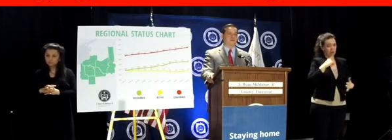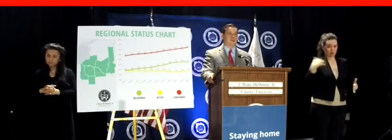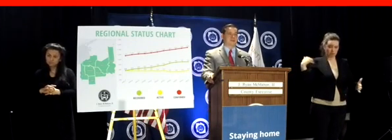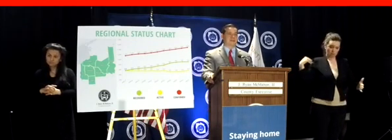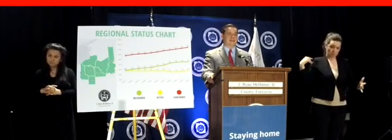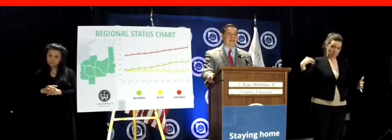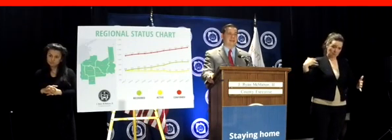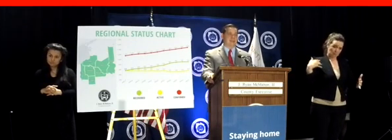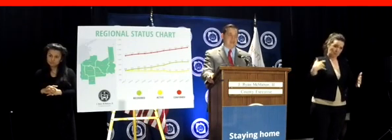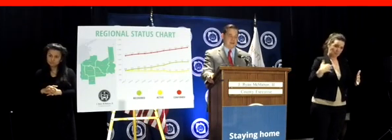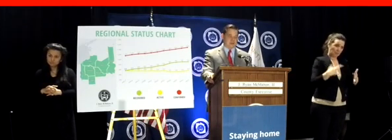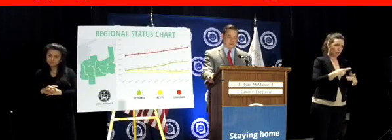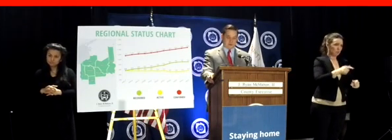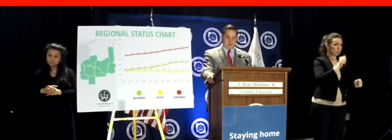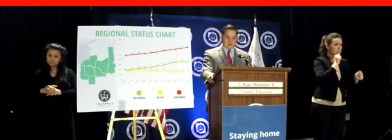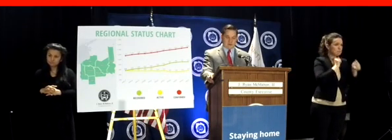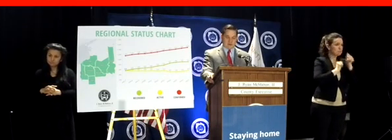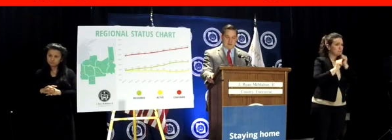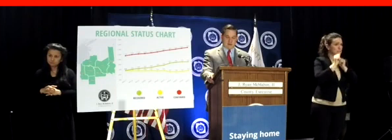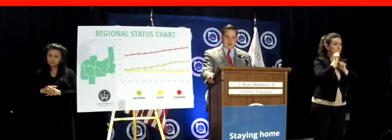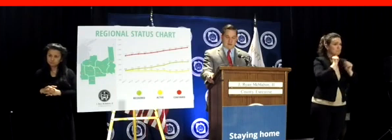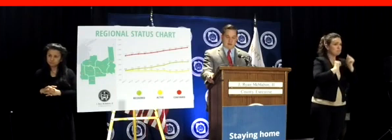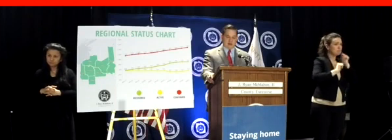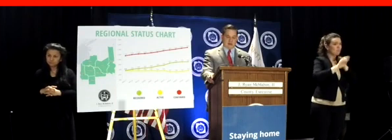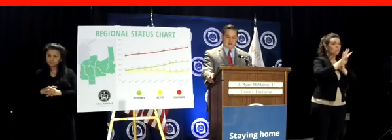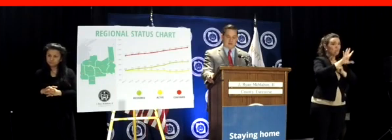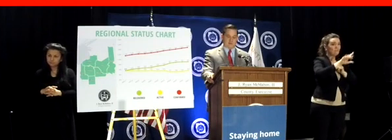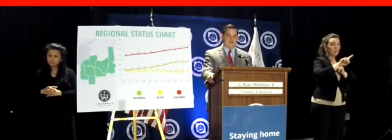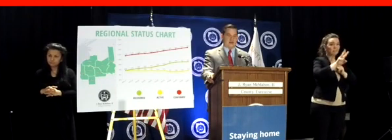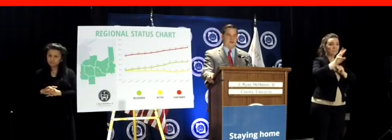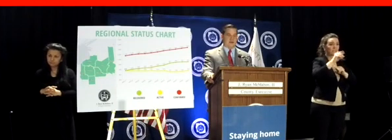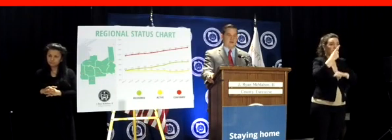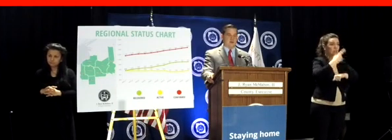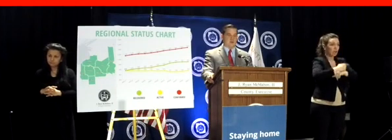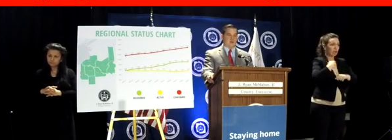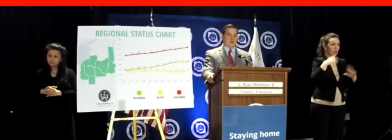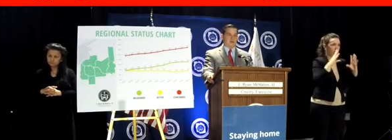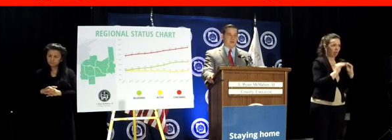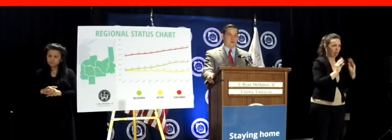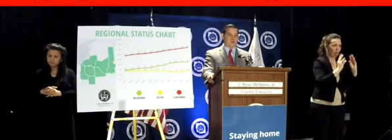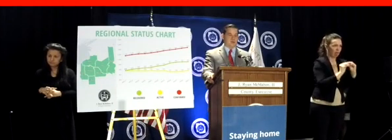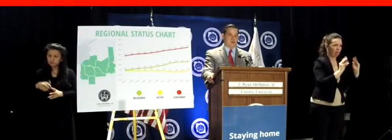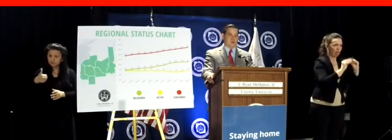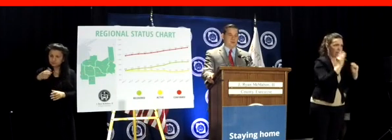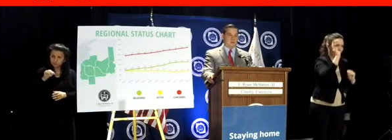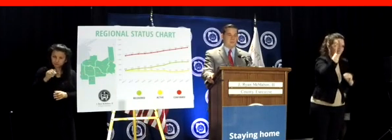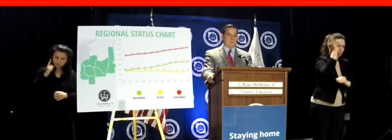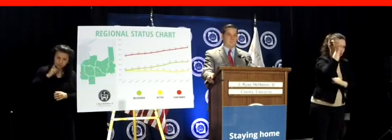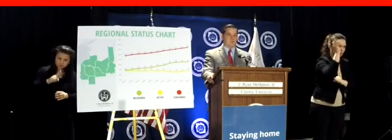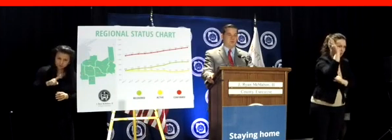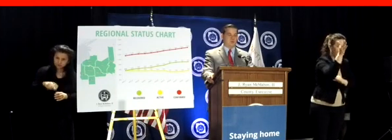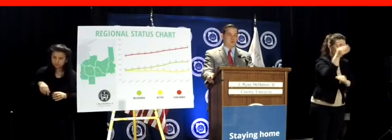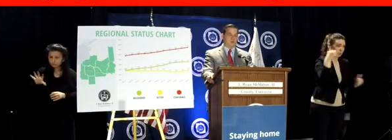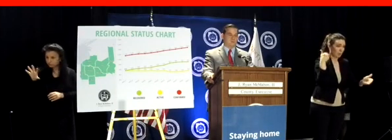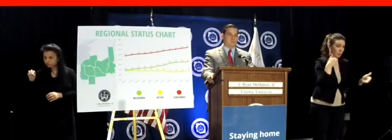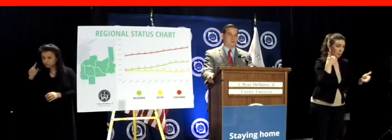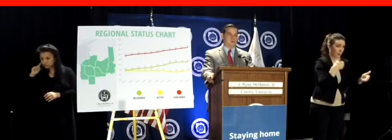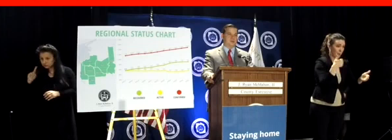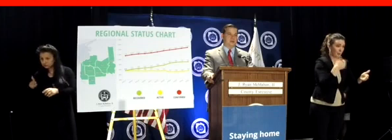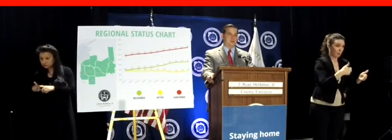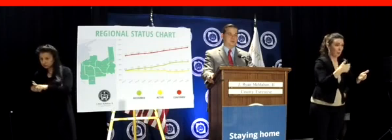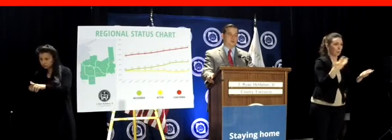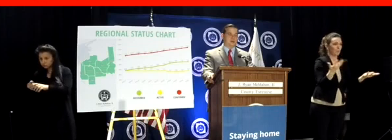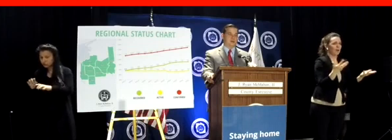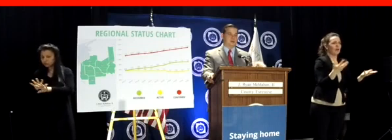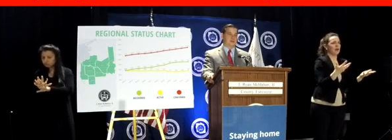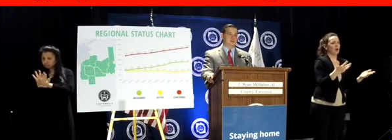or 50 or 60 days together. And I think the fact that we're getting close to talk about a restart is